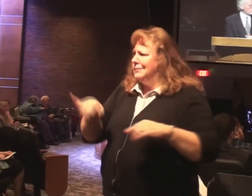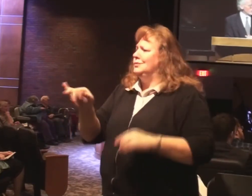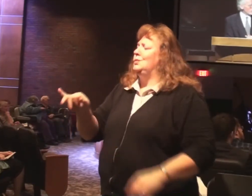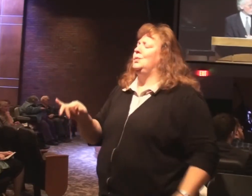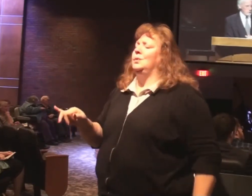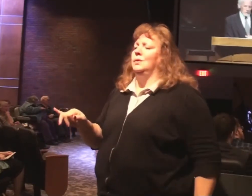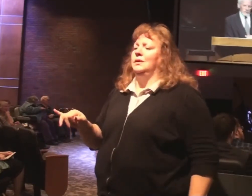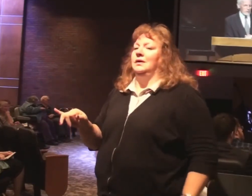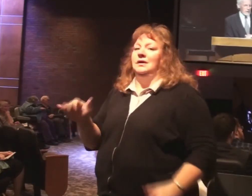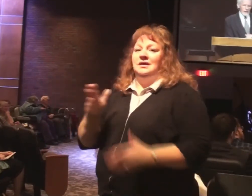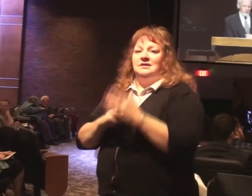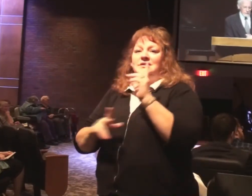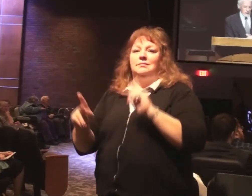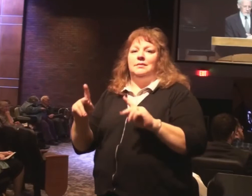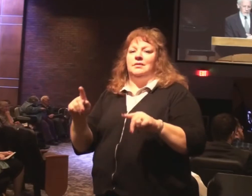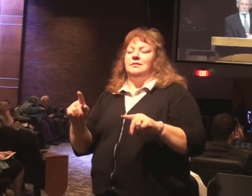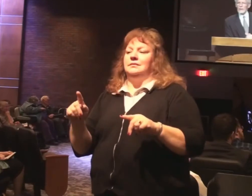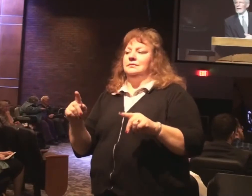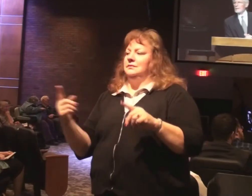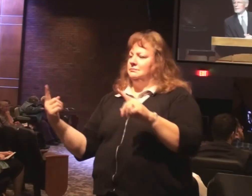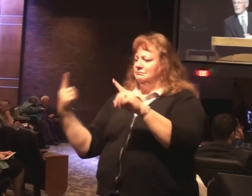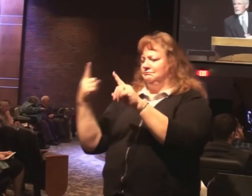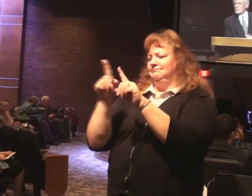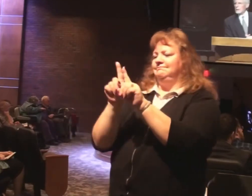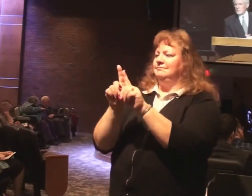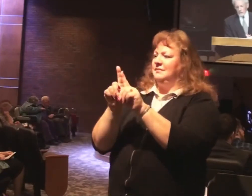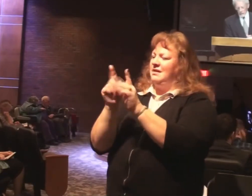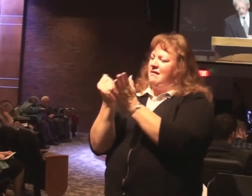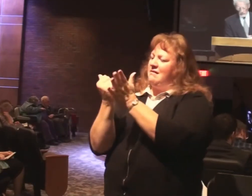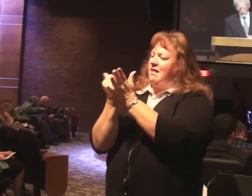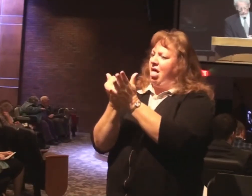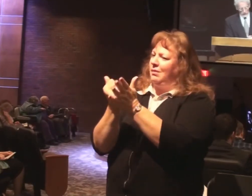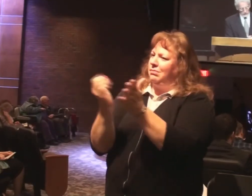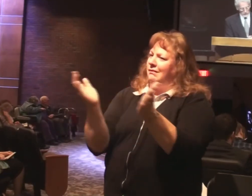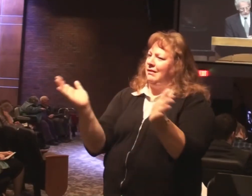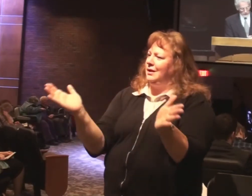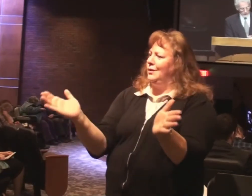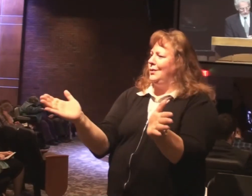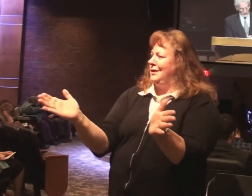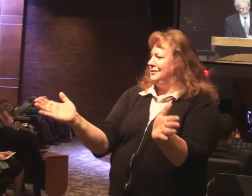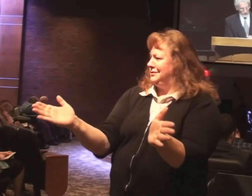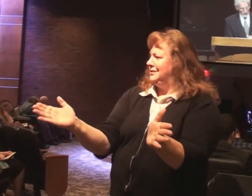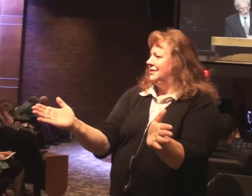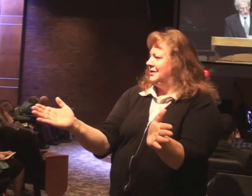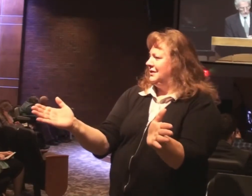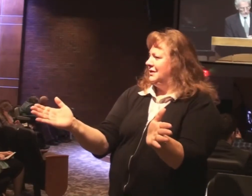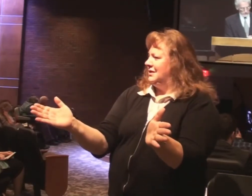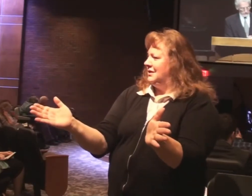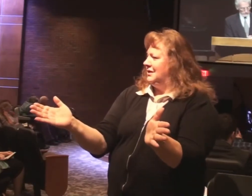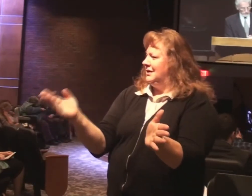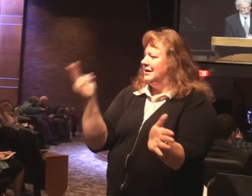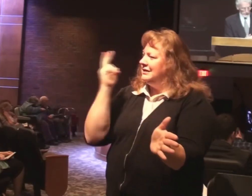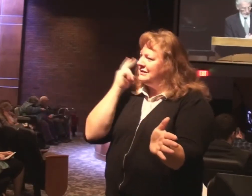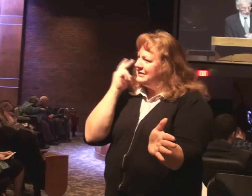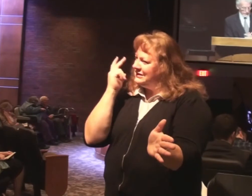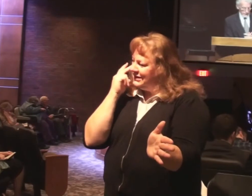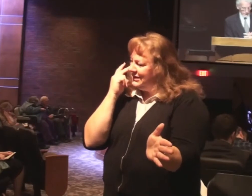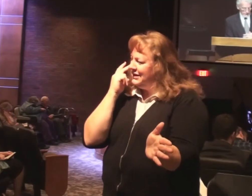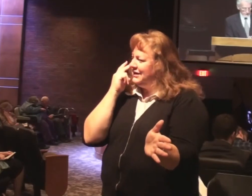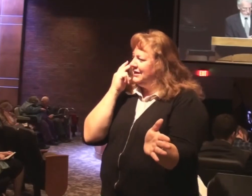There are people here, I think I can come alongside them and help them and encourage them. See to it that you